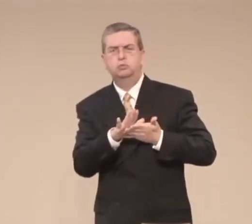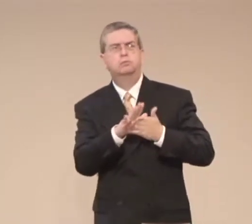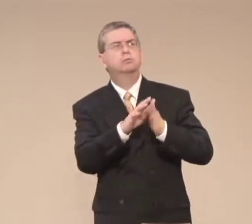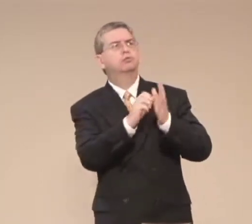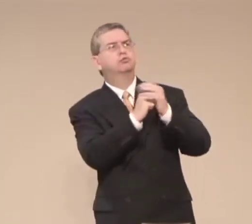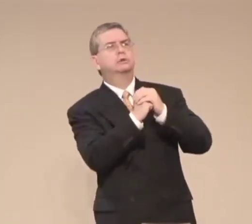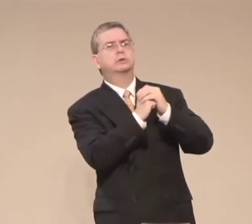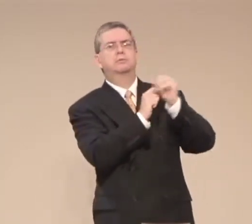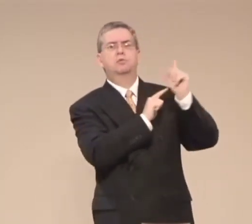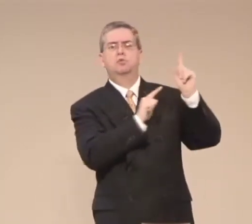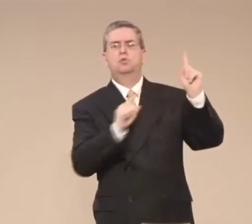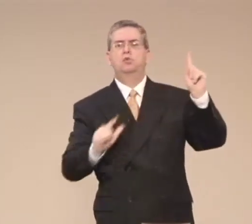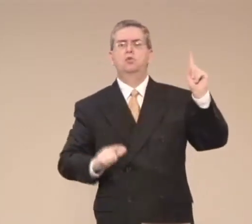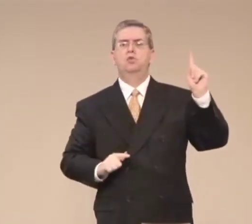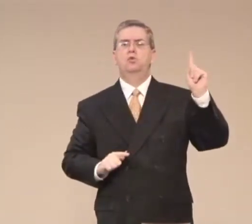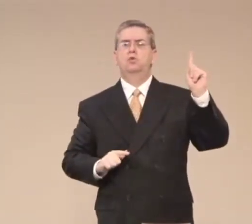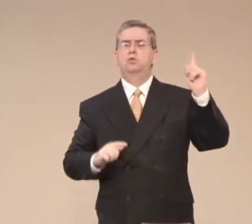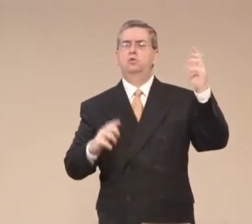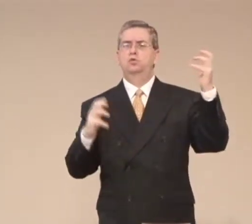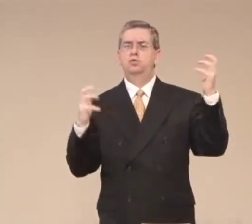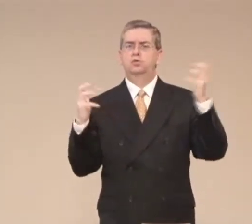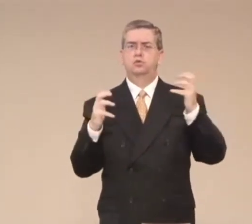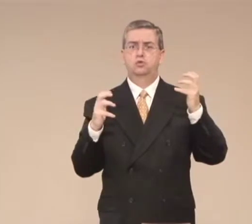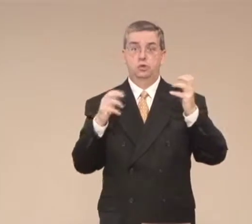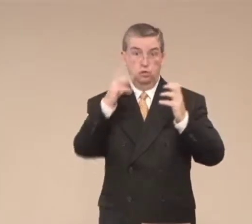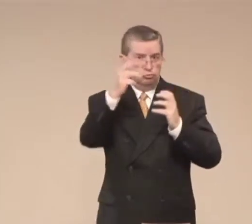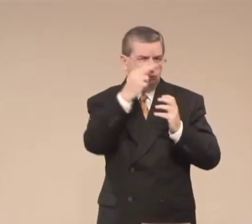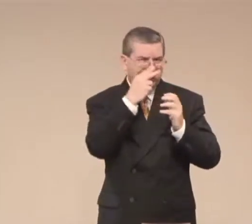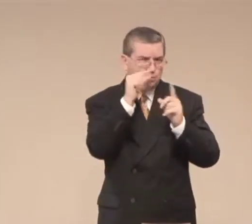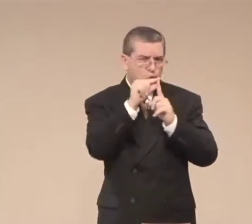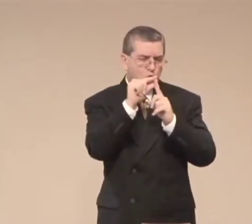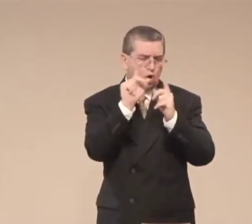His heart was pure, righteous before the Lord.